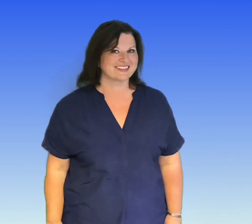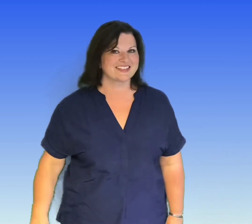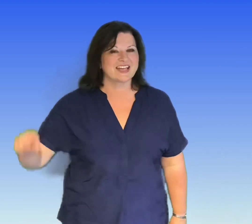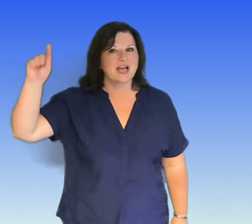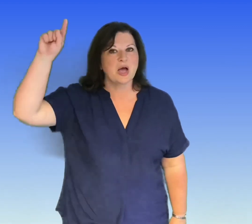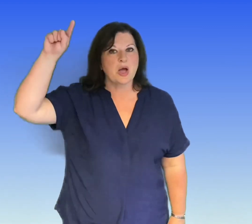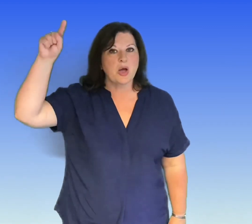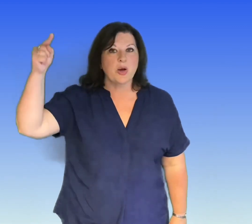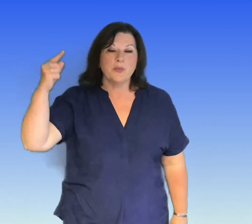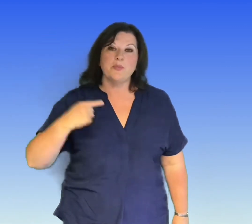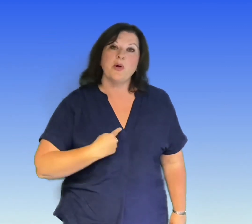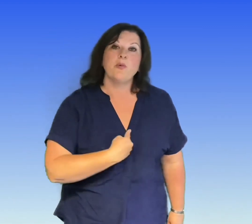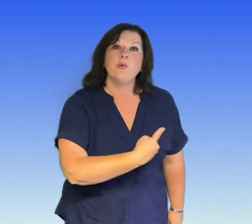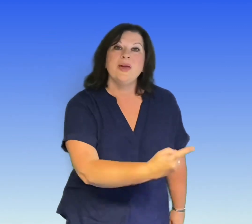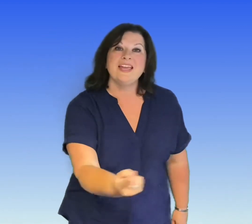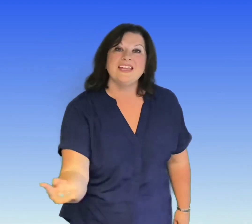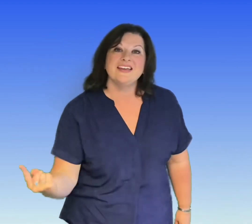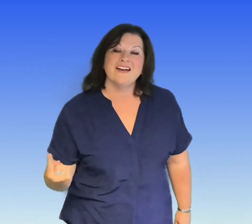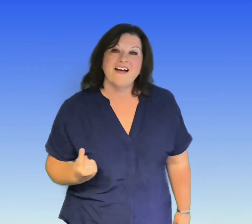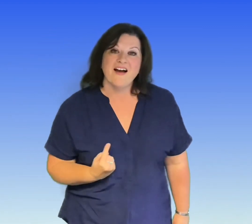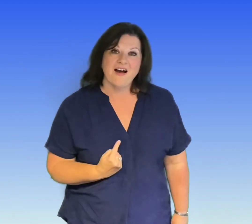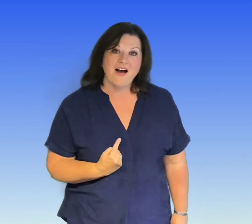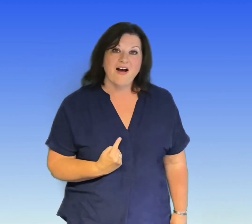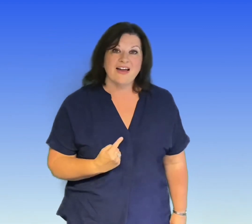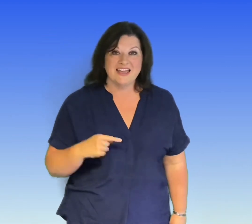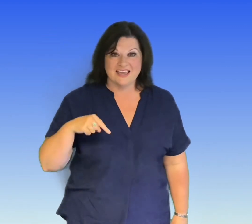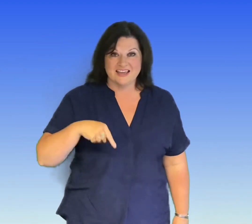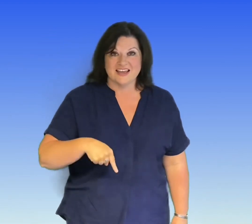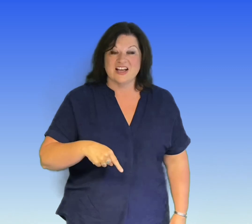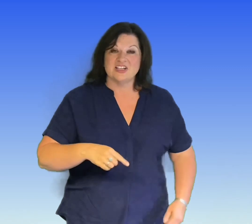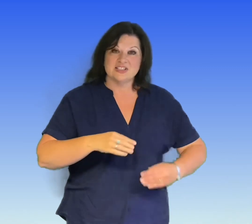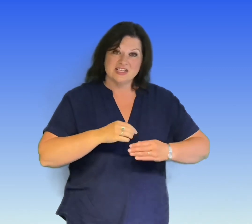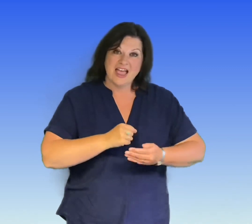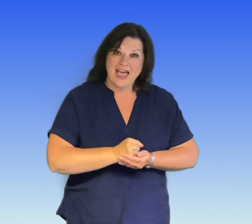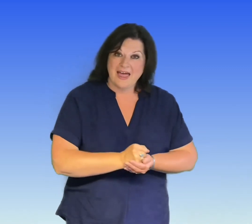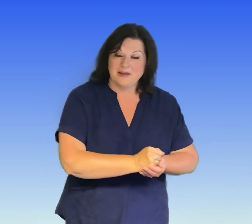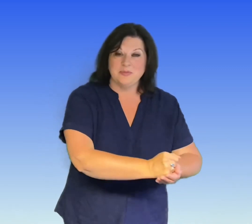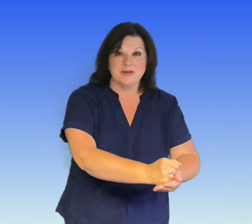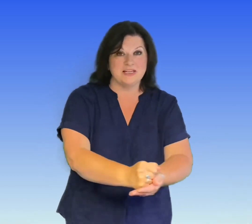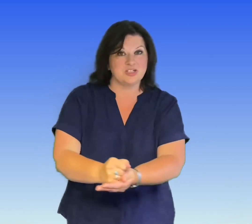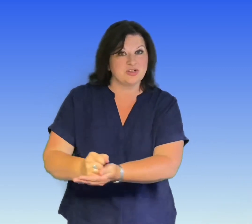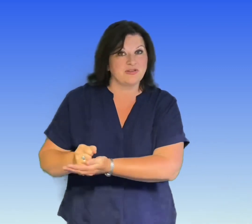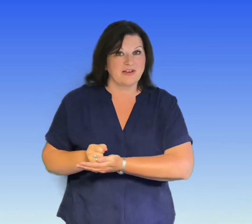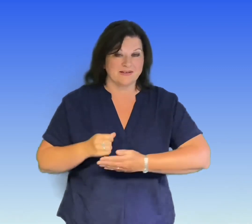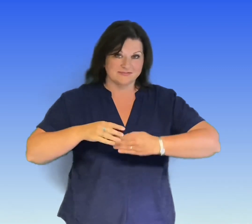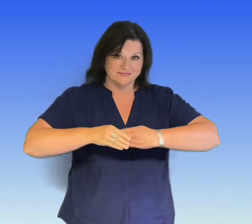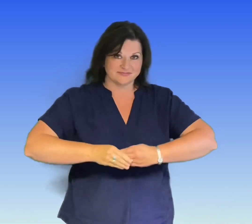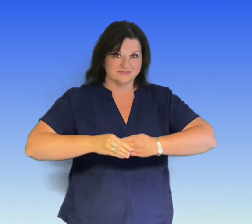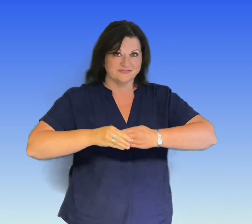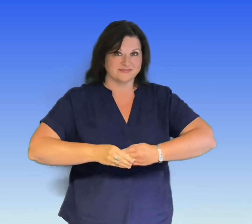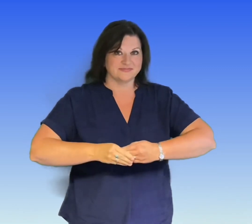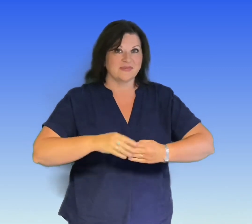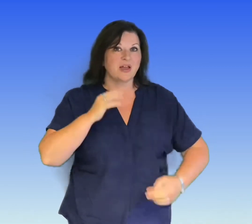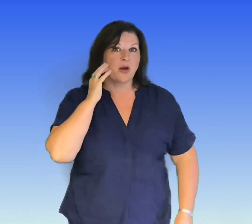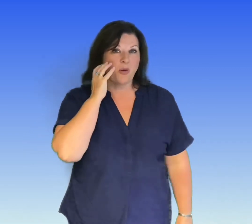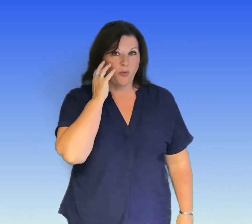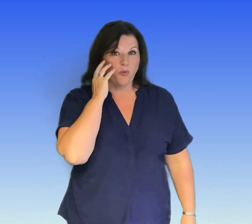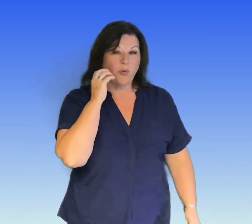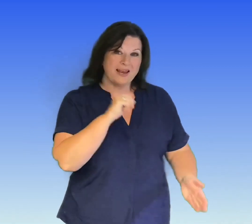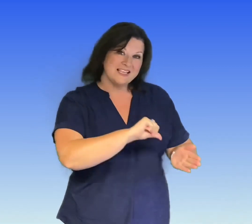But we are here to help each other when it's